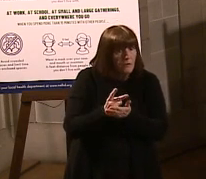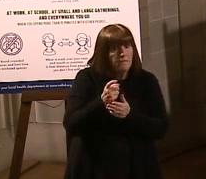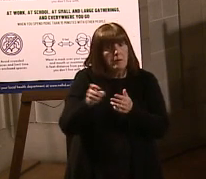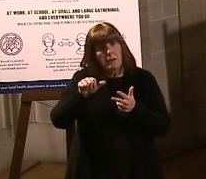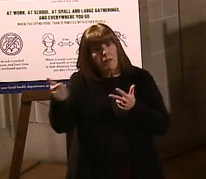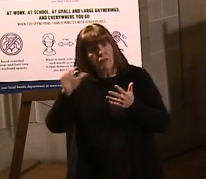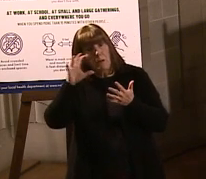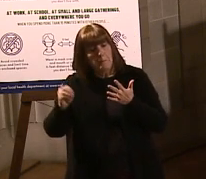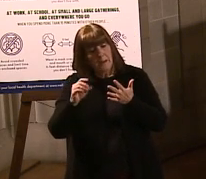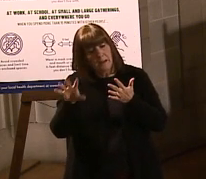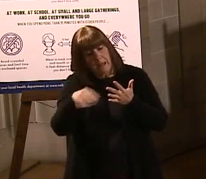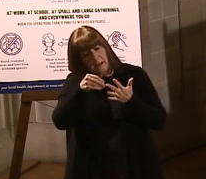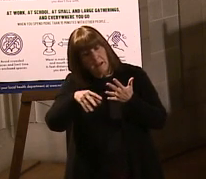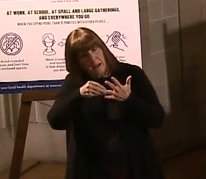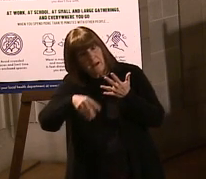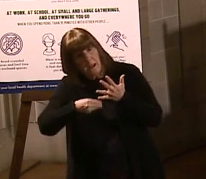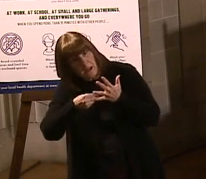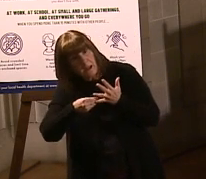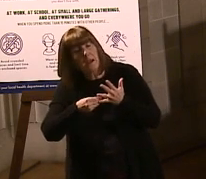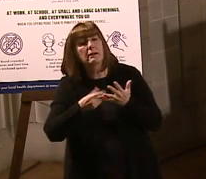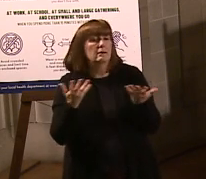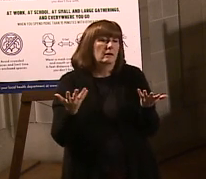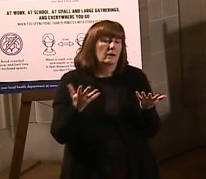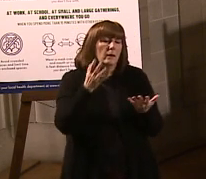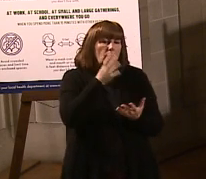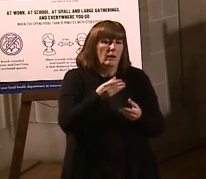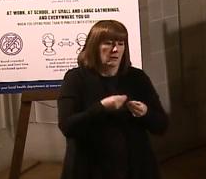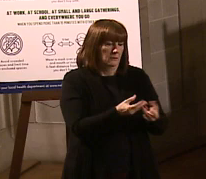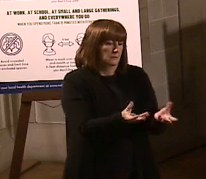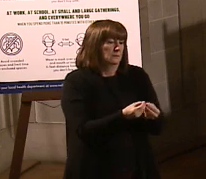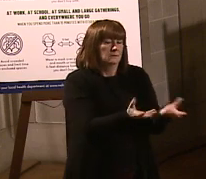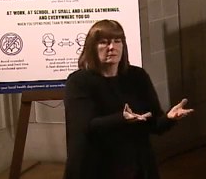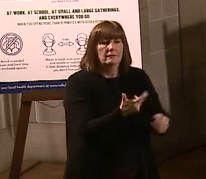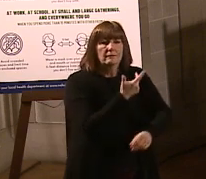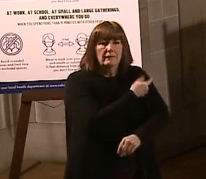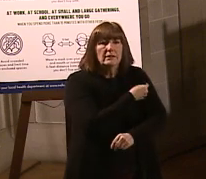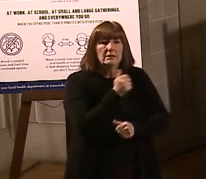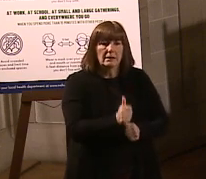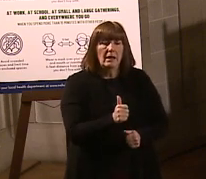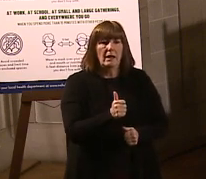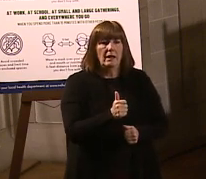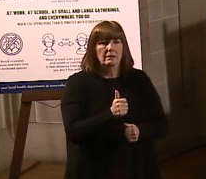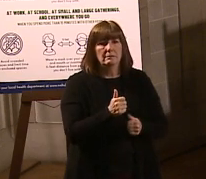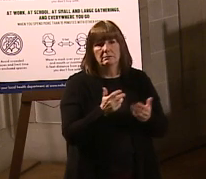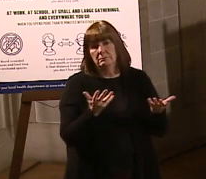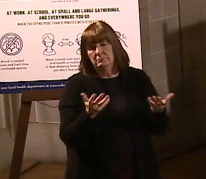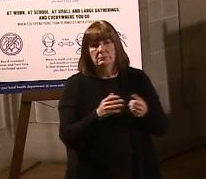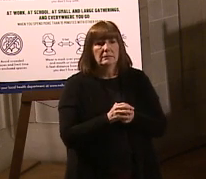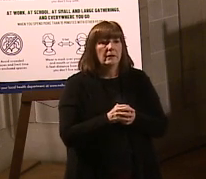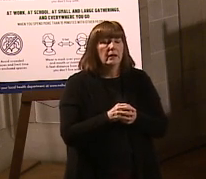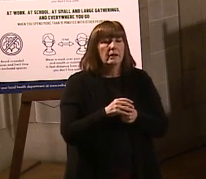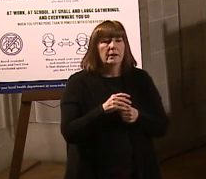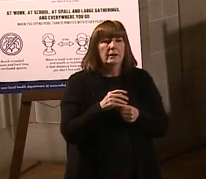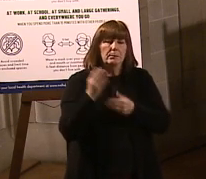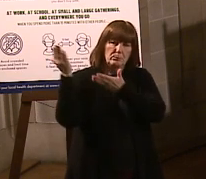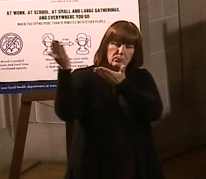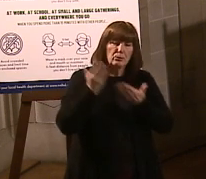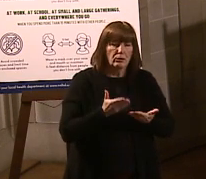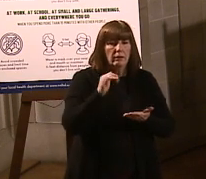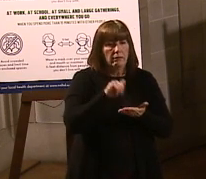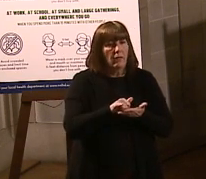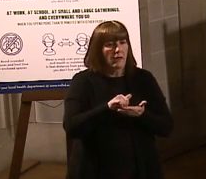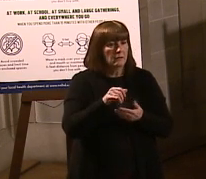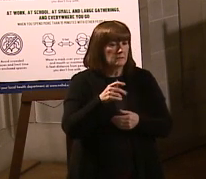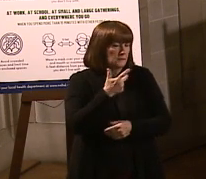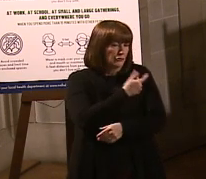additional vaccines delivered to the state. Obviously, we're going to deliver those vaccines and we can bring that pipeline in. What we're talking about is just with the data we